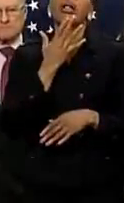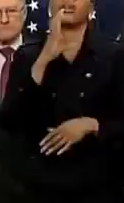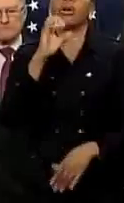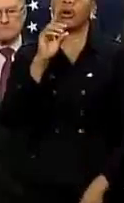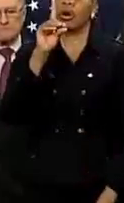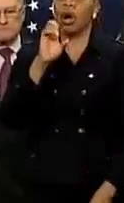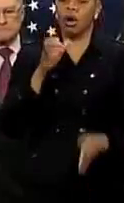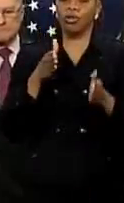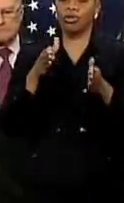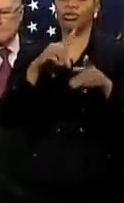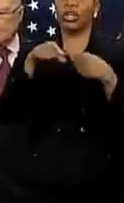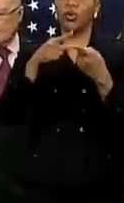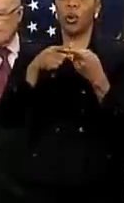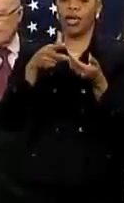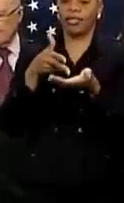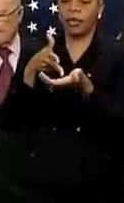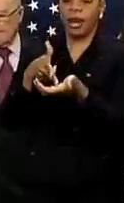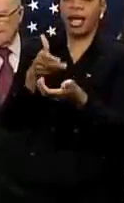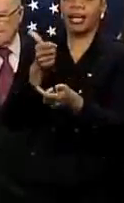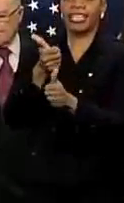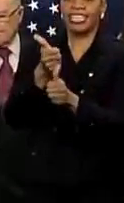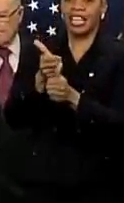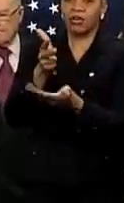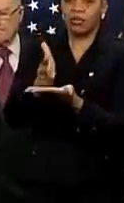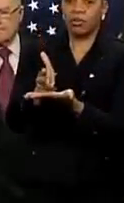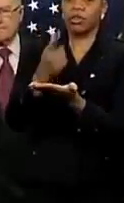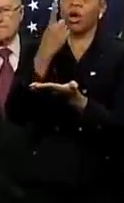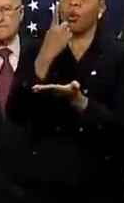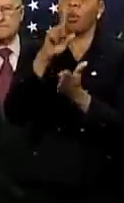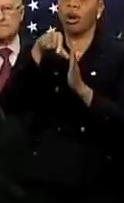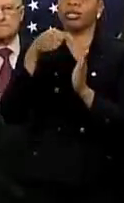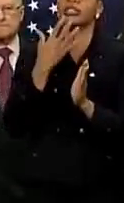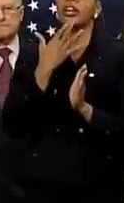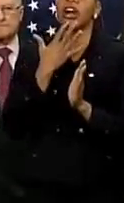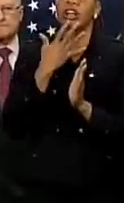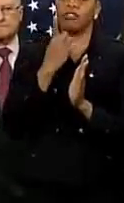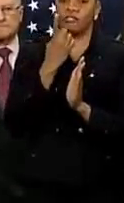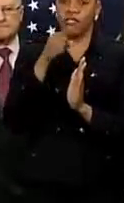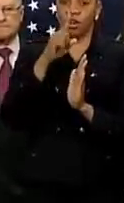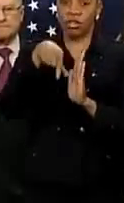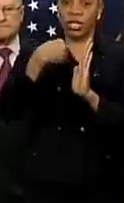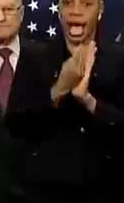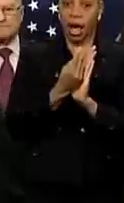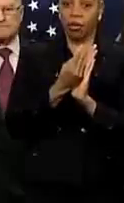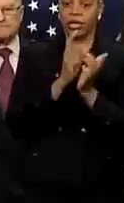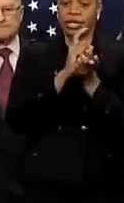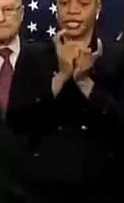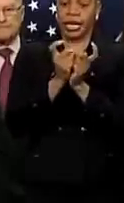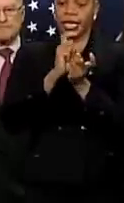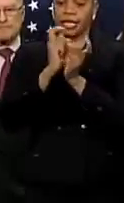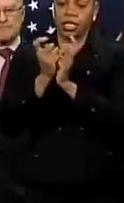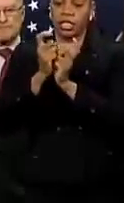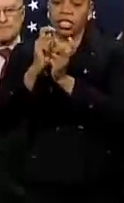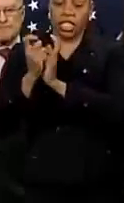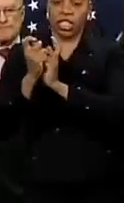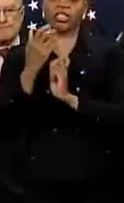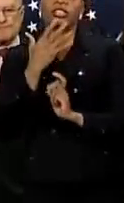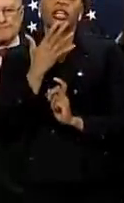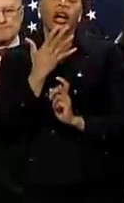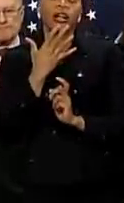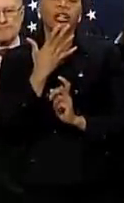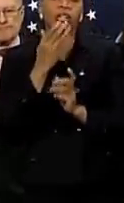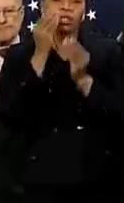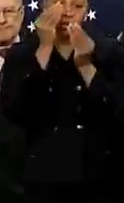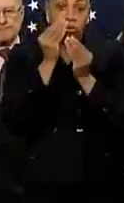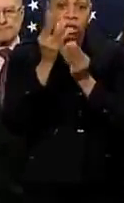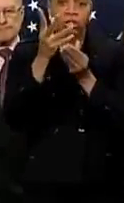when the plow goes down. It stays one color for the first hour. Then it switches to another color, then to another color. And it really gives you